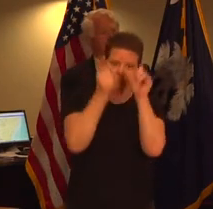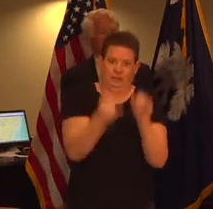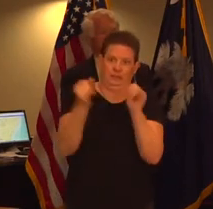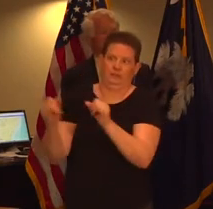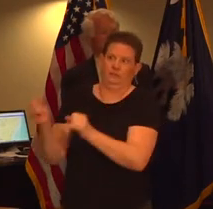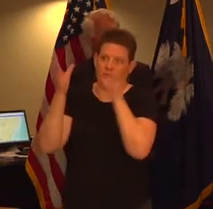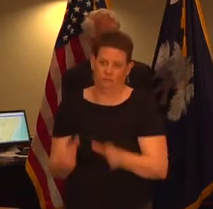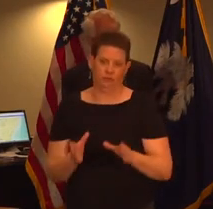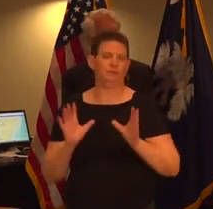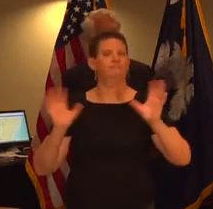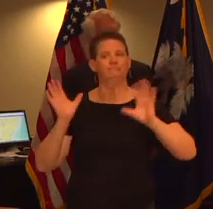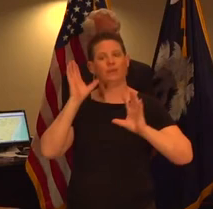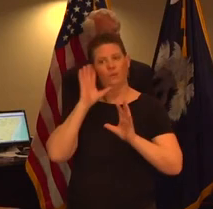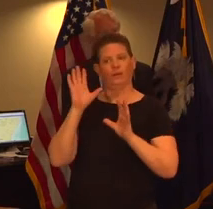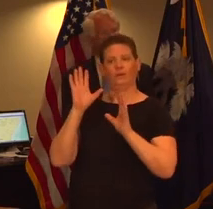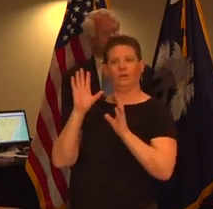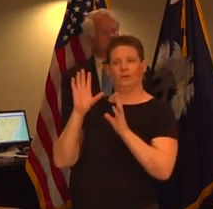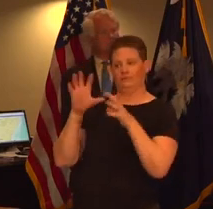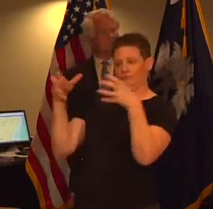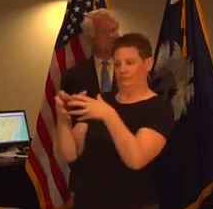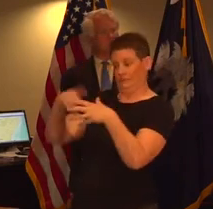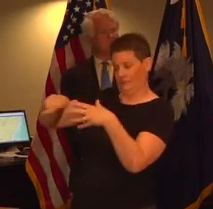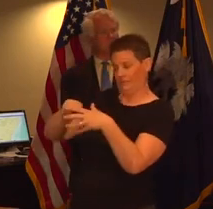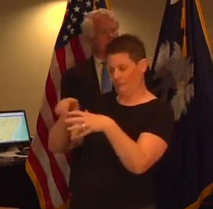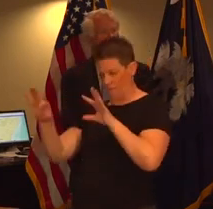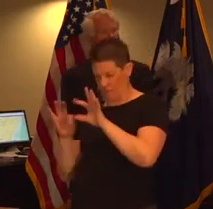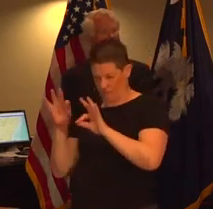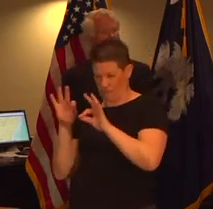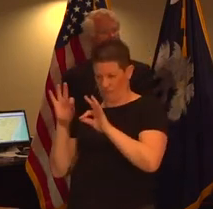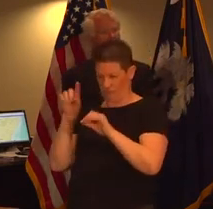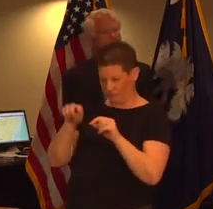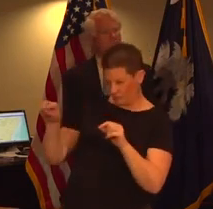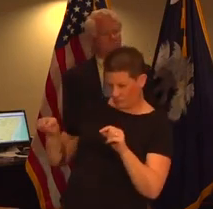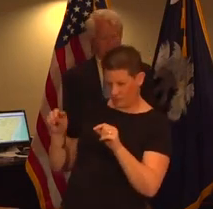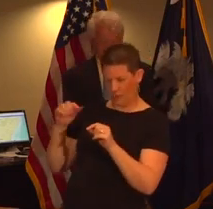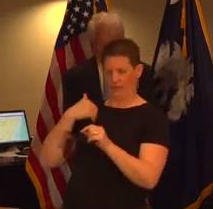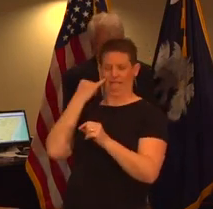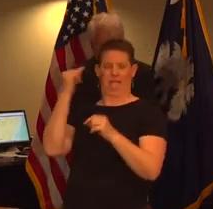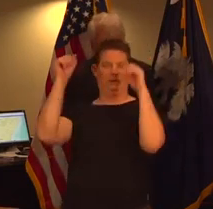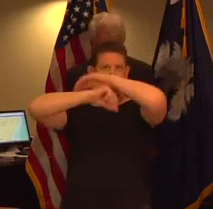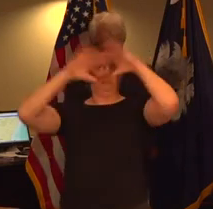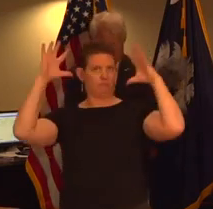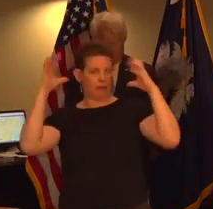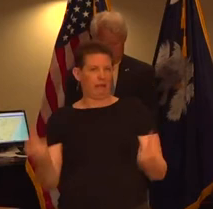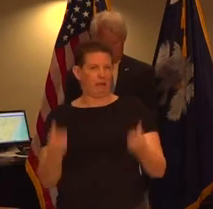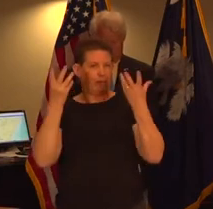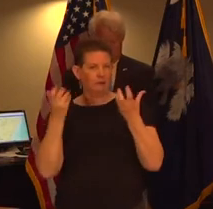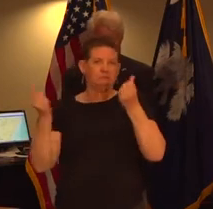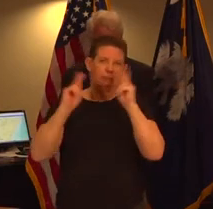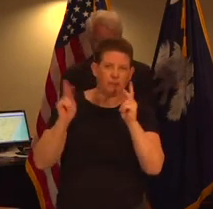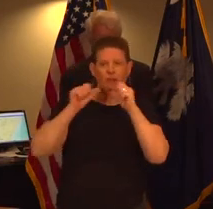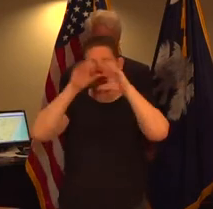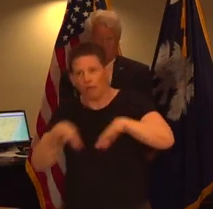more on a sampling in the population to make sure that we still have in a reasonable picture of disease transmission in